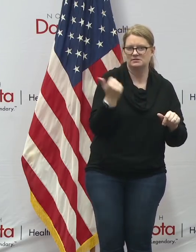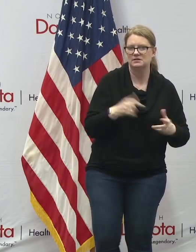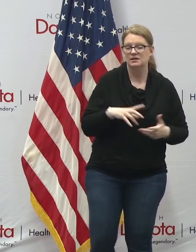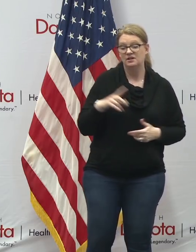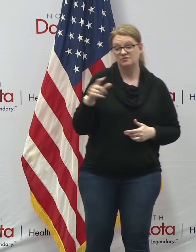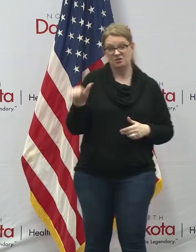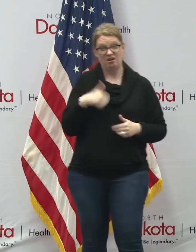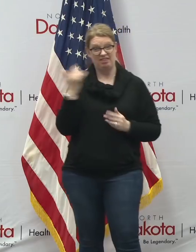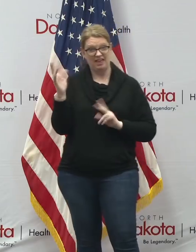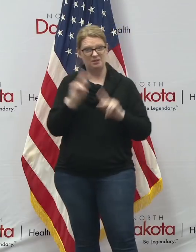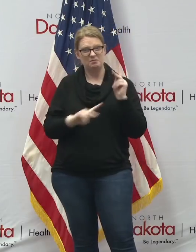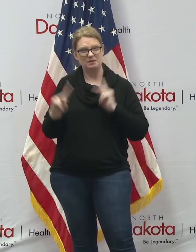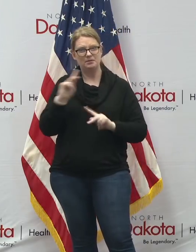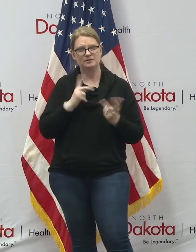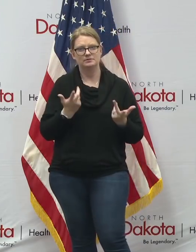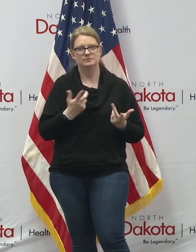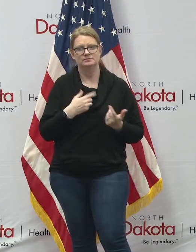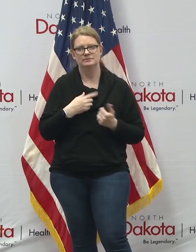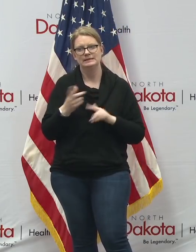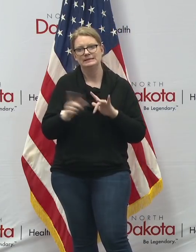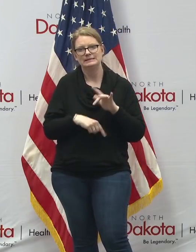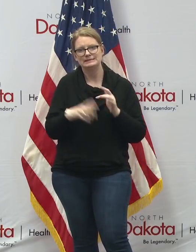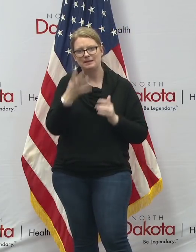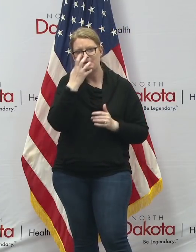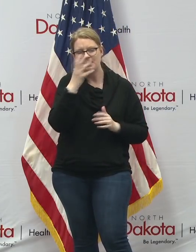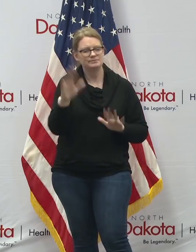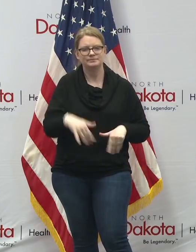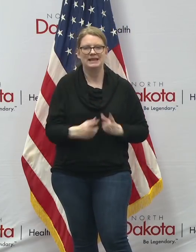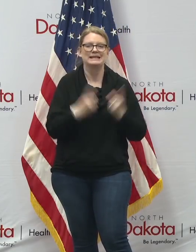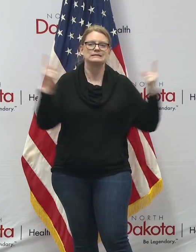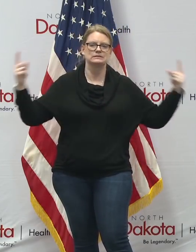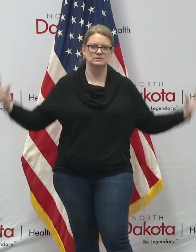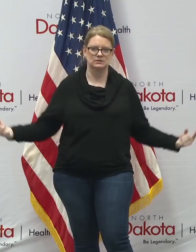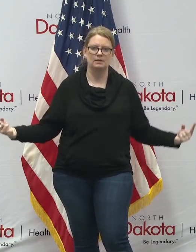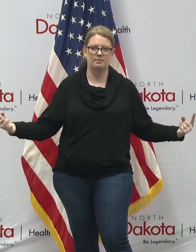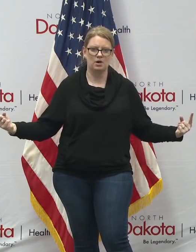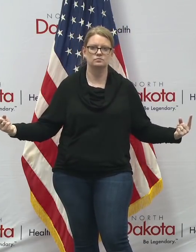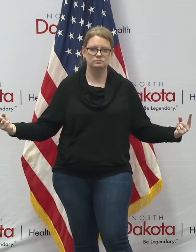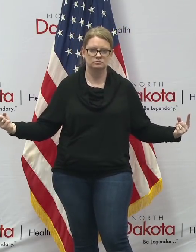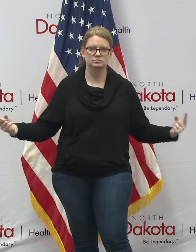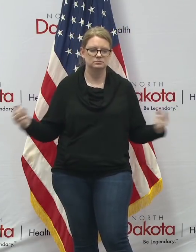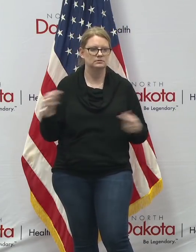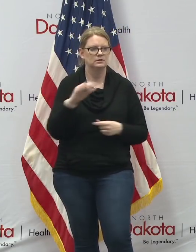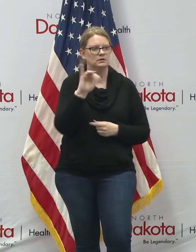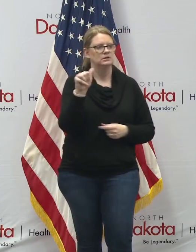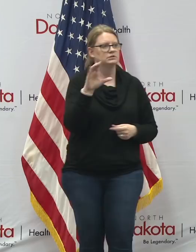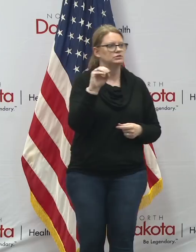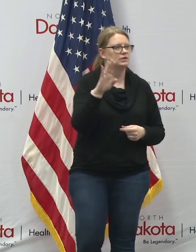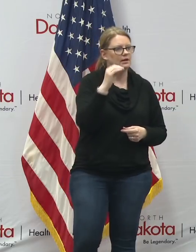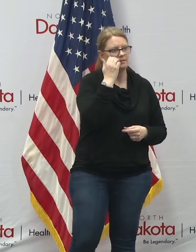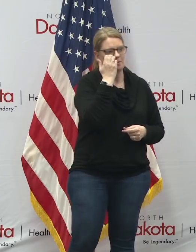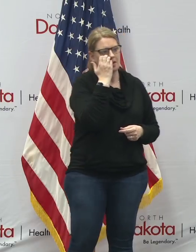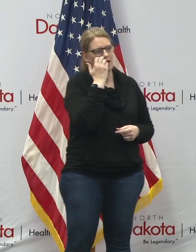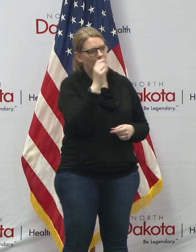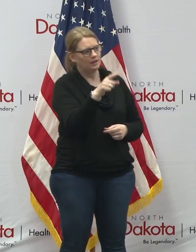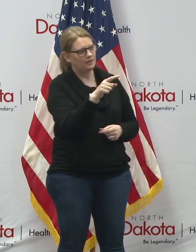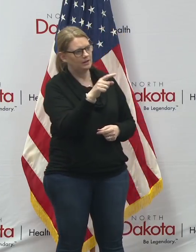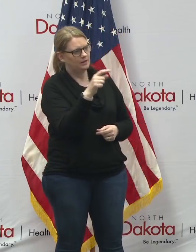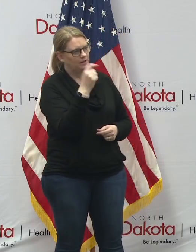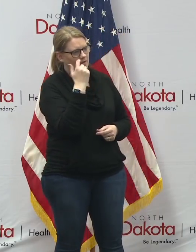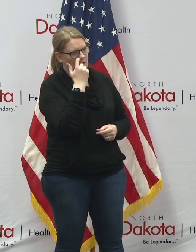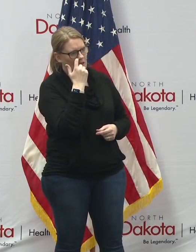else i said you know skip the mask and stay stay further apart jacob uh governor reference to the